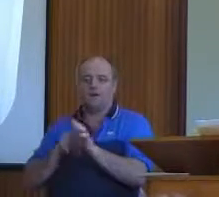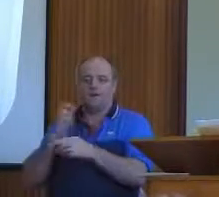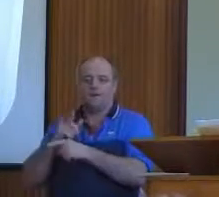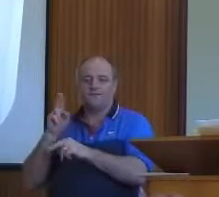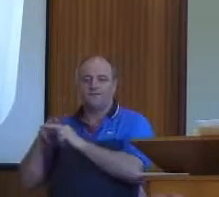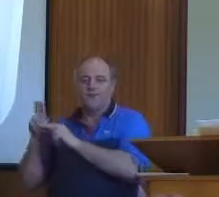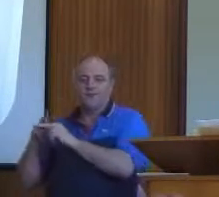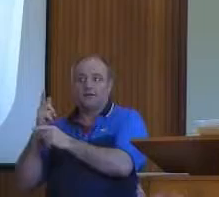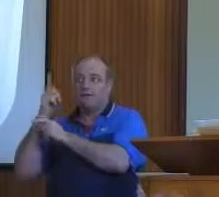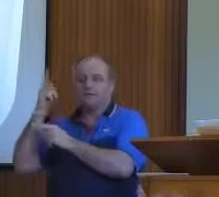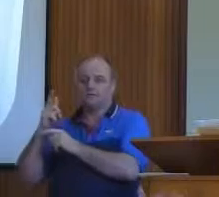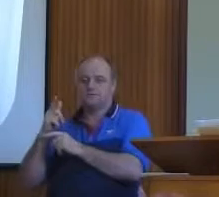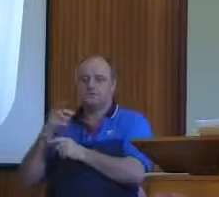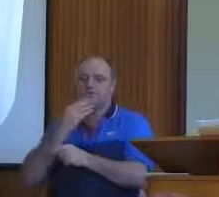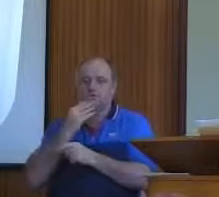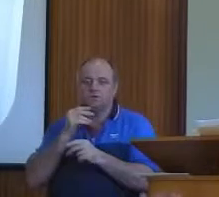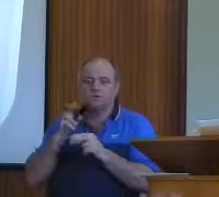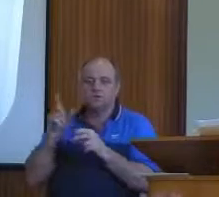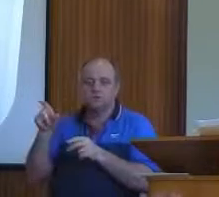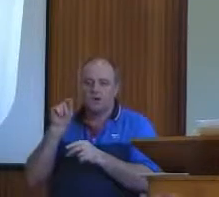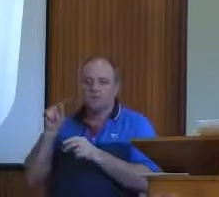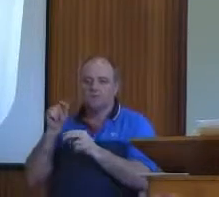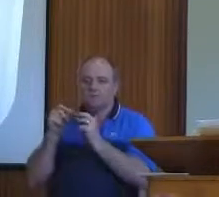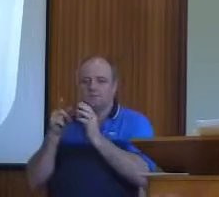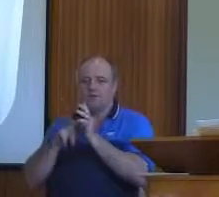Christians are chosen by God when we trust in Christ.